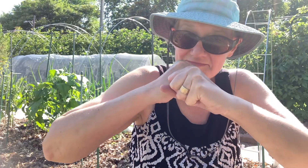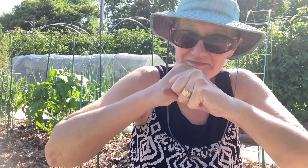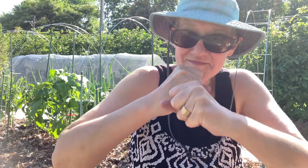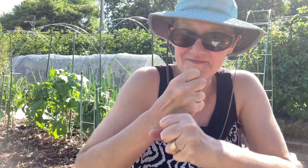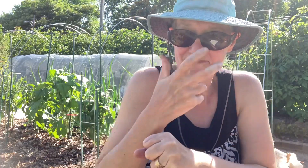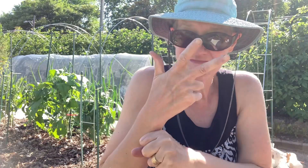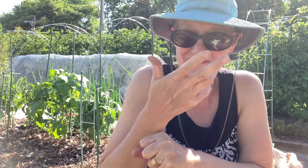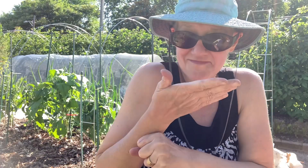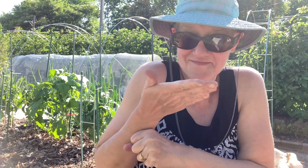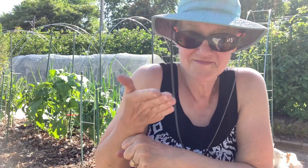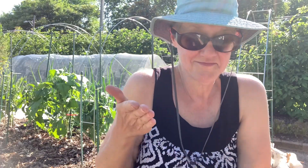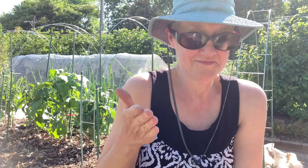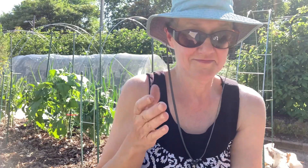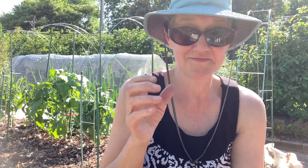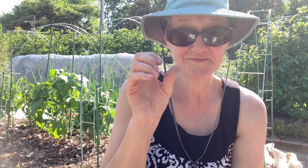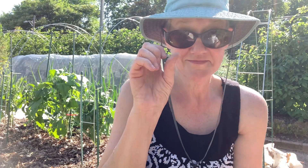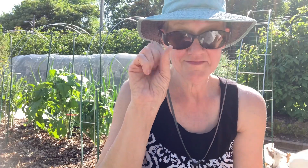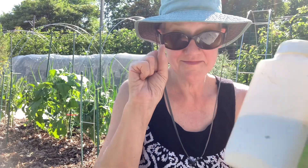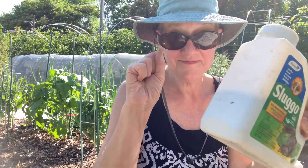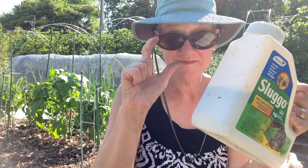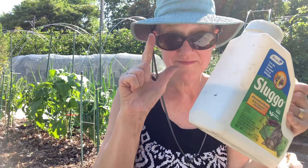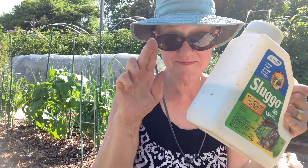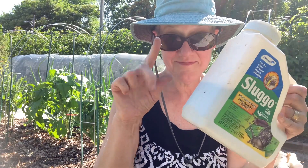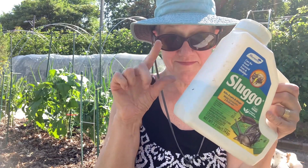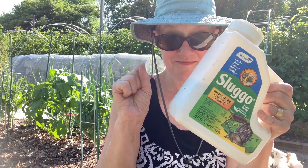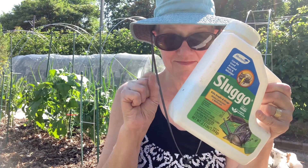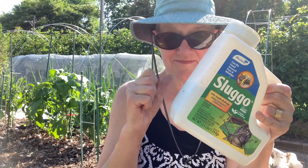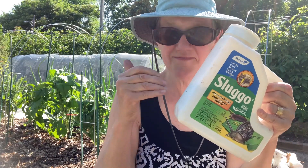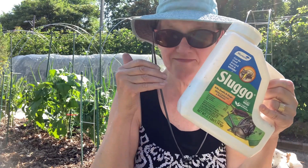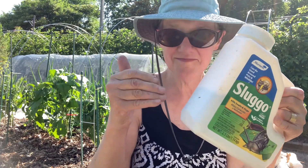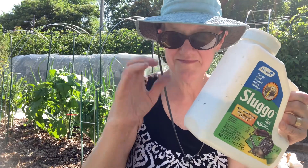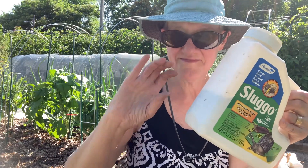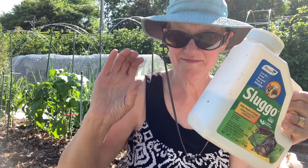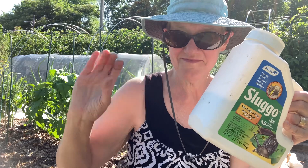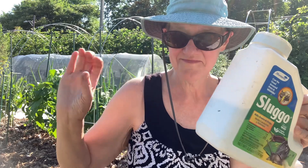now i still need to protect it from three things slugs